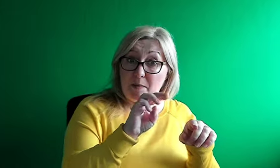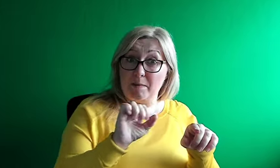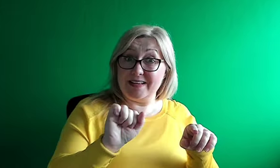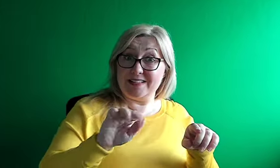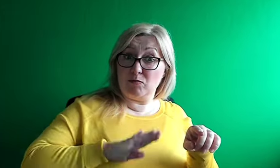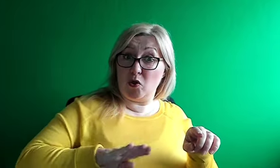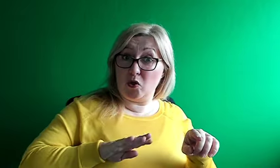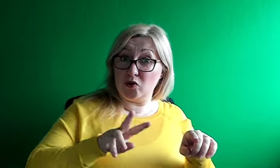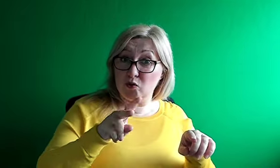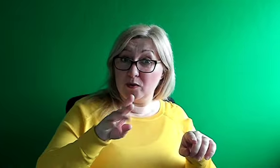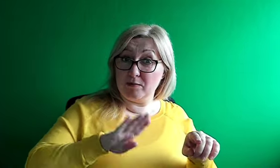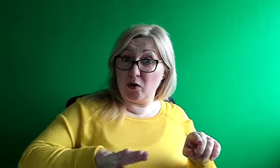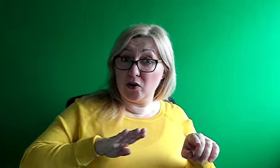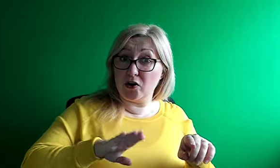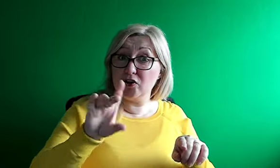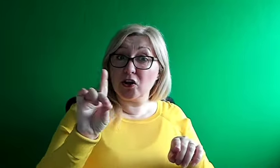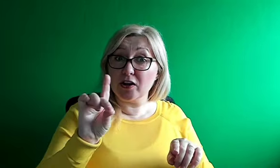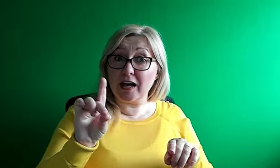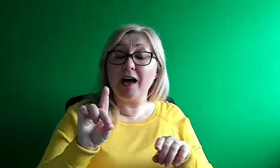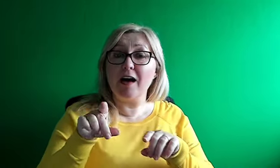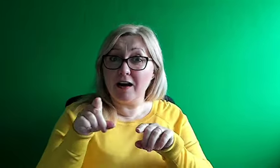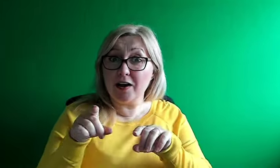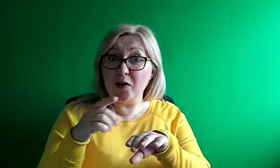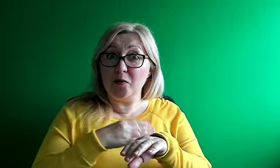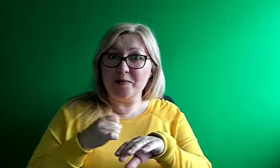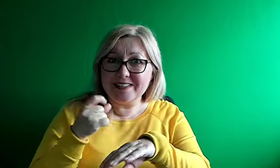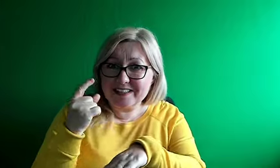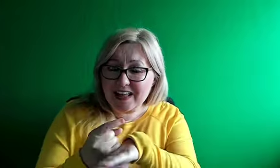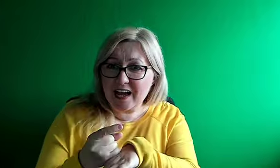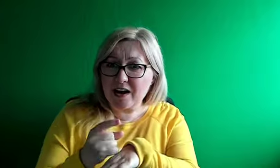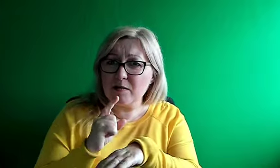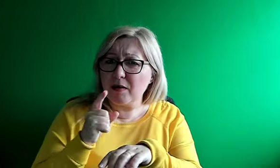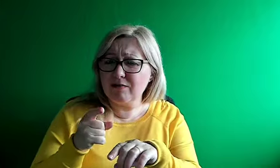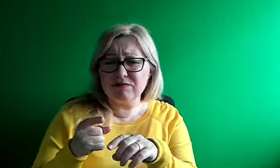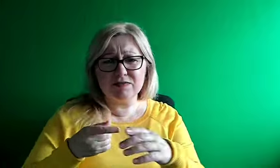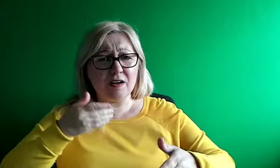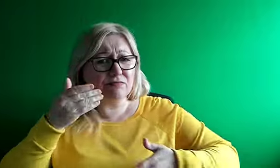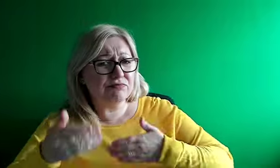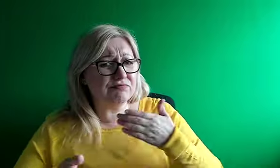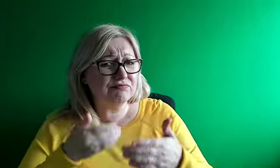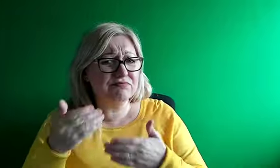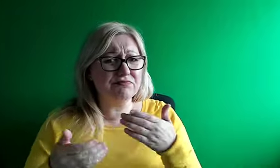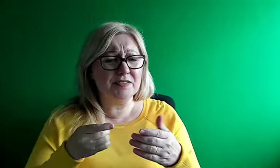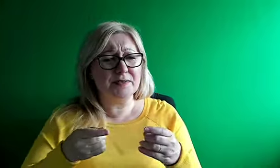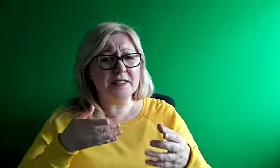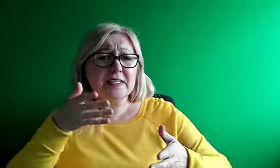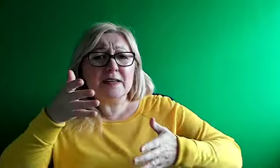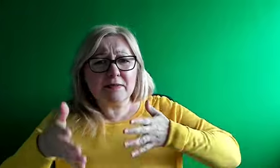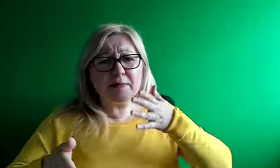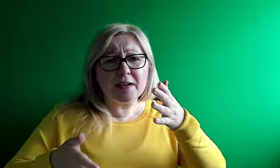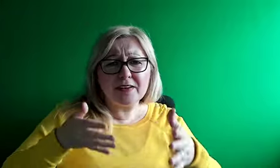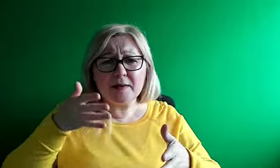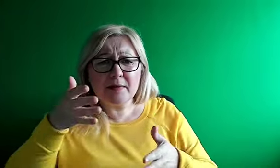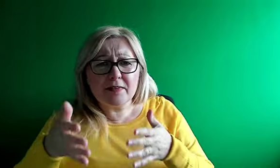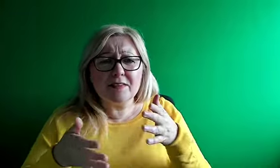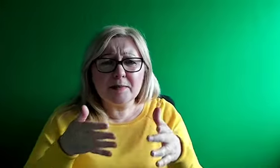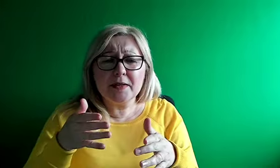you know, how to support adaptively, you know, how effortless to doing outside and speaking at the same time, but we actually had kids, our school